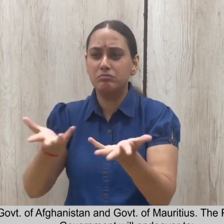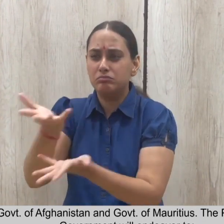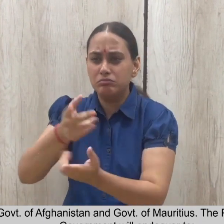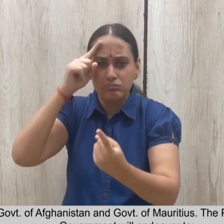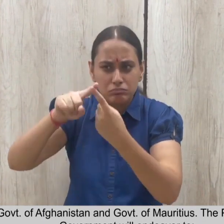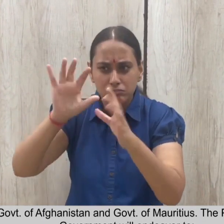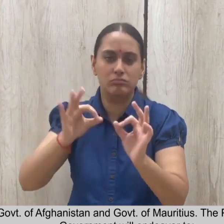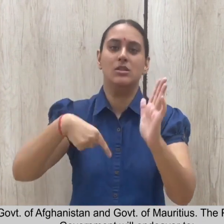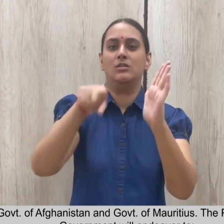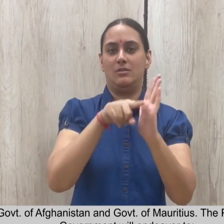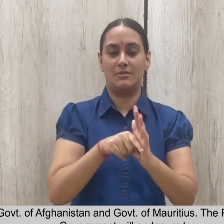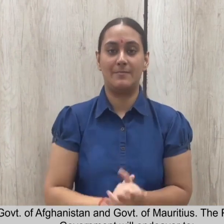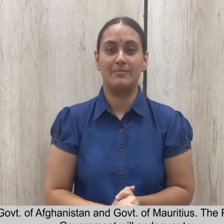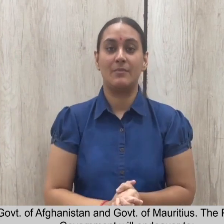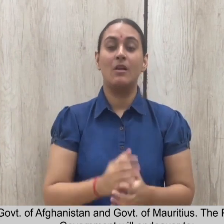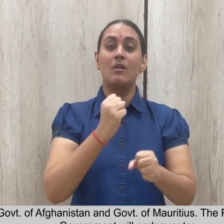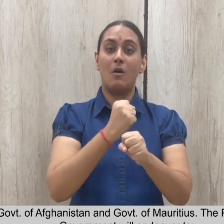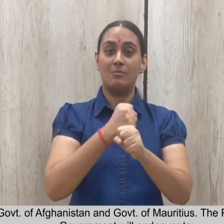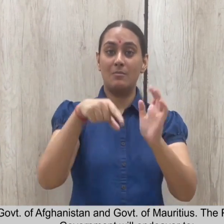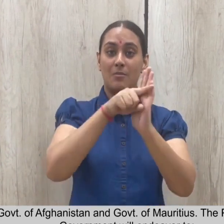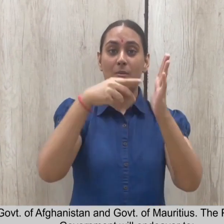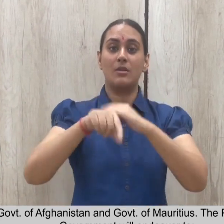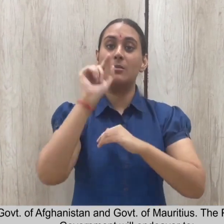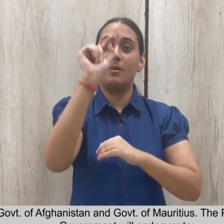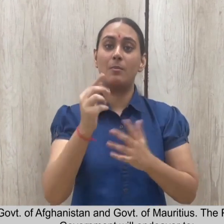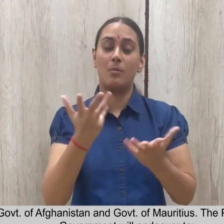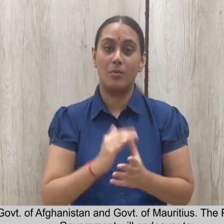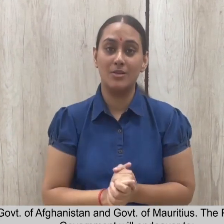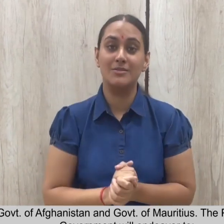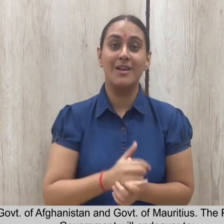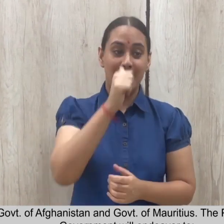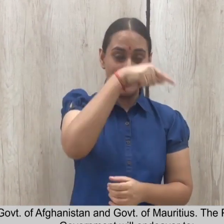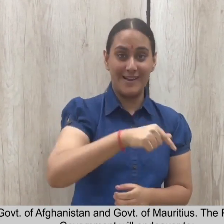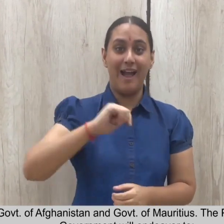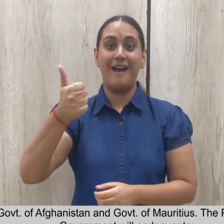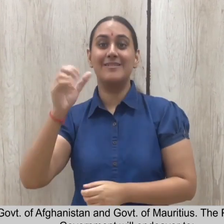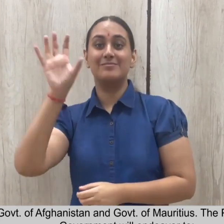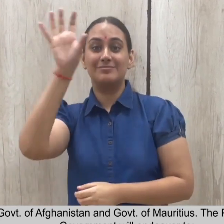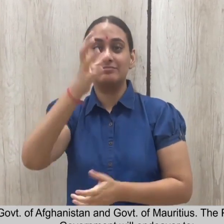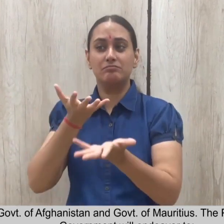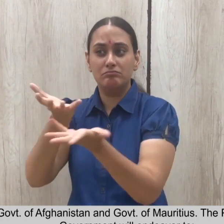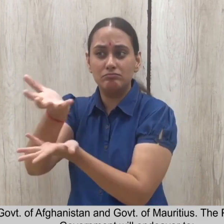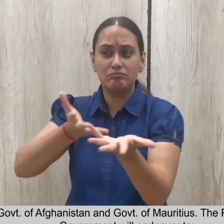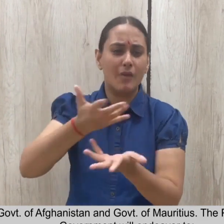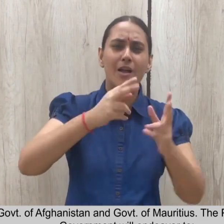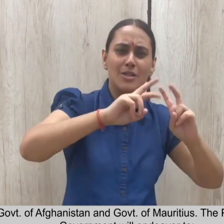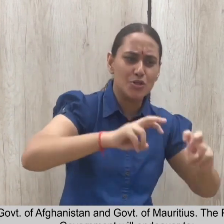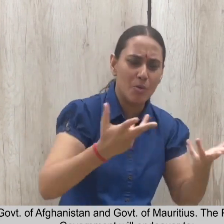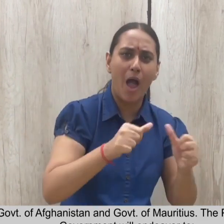Australia, Government of Afghanistan and Government of Mauritius. The policy envisages that the government will endeavor to